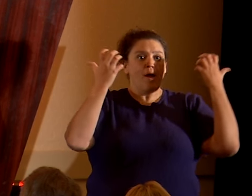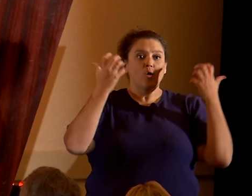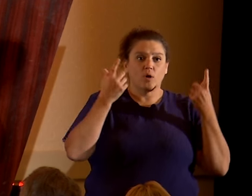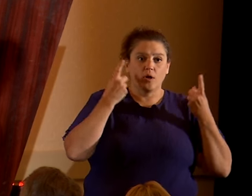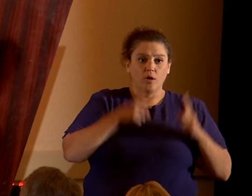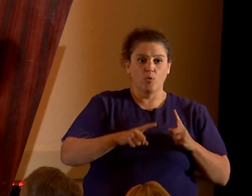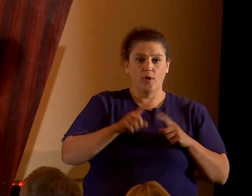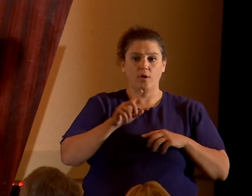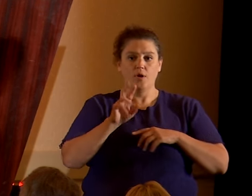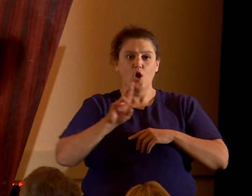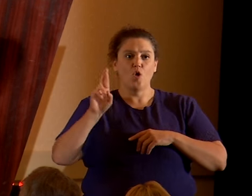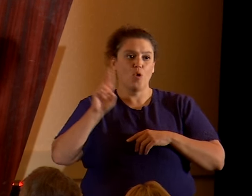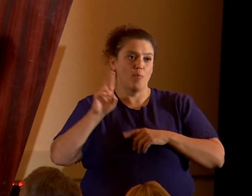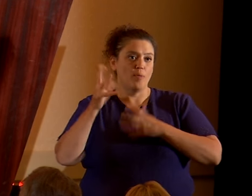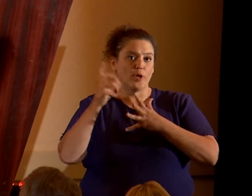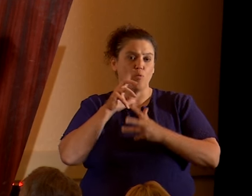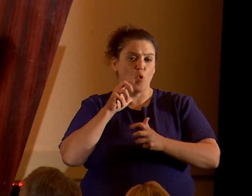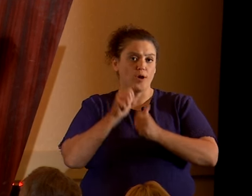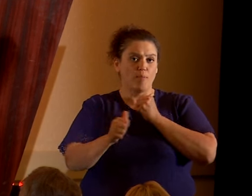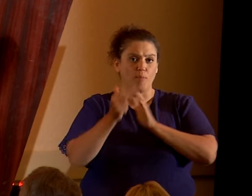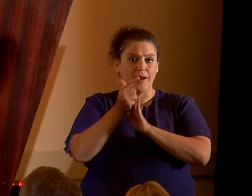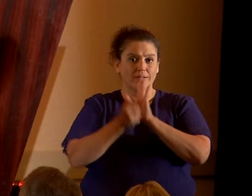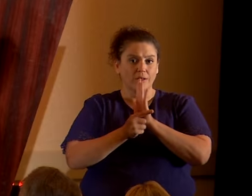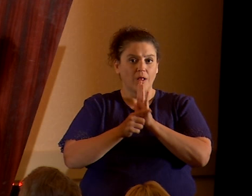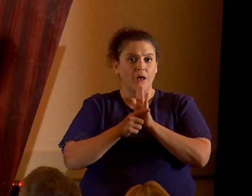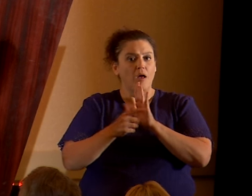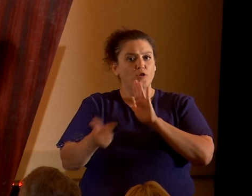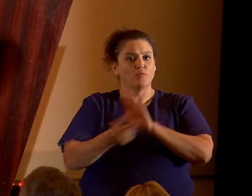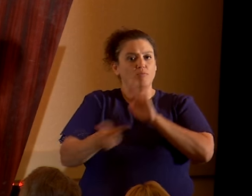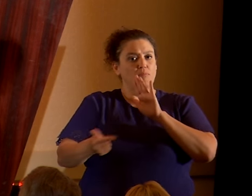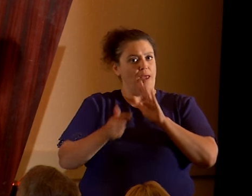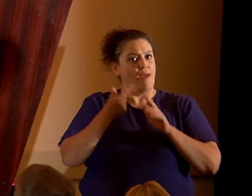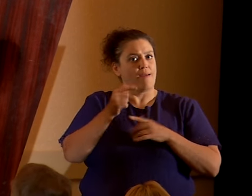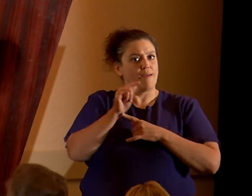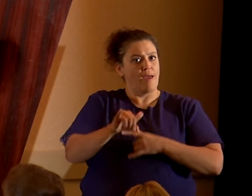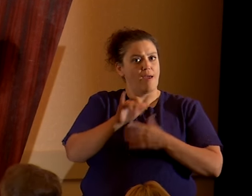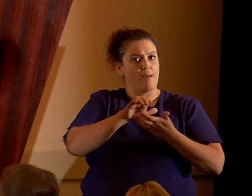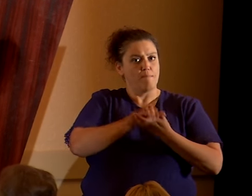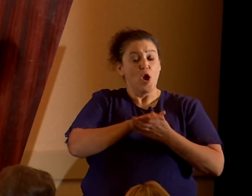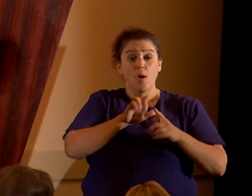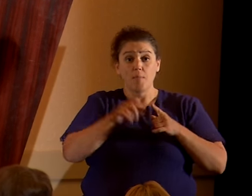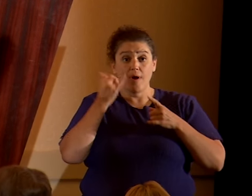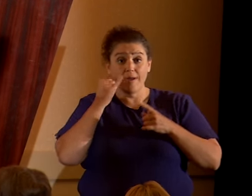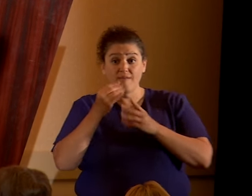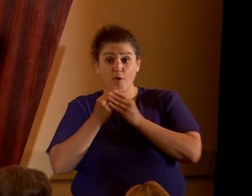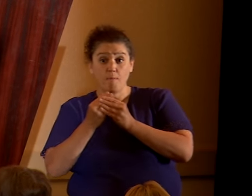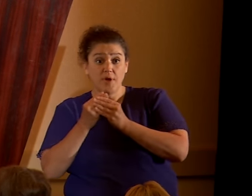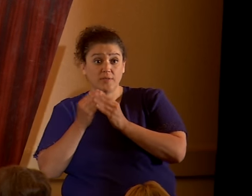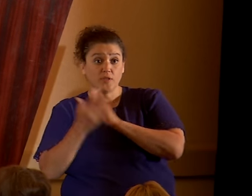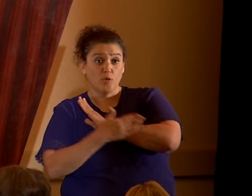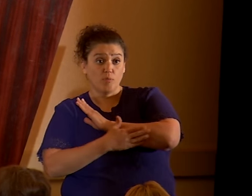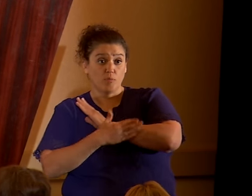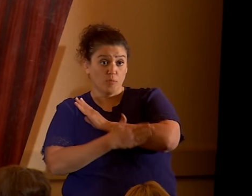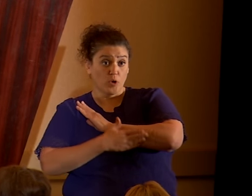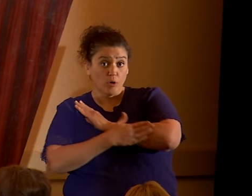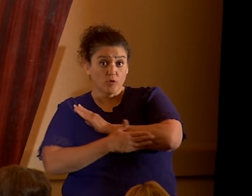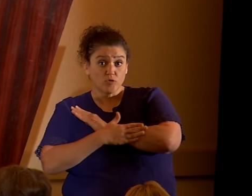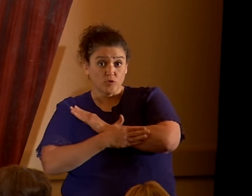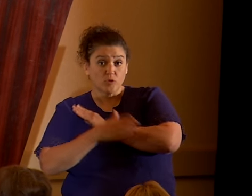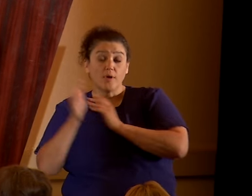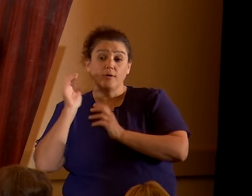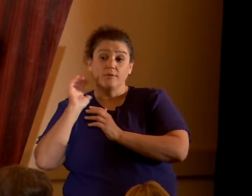republican want to pass a bill to ban gay marriage, but when Muslim countries pass laws that execute gays,